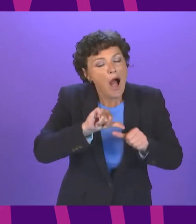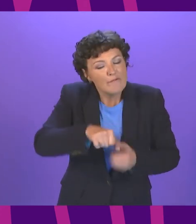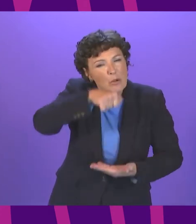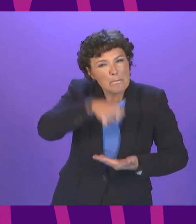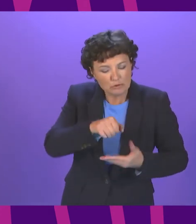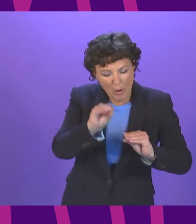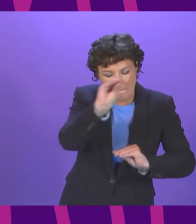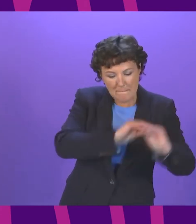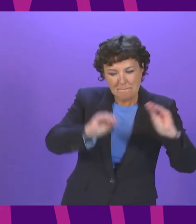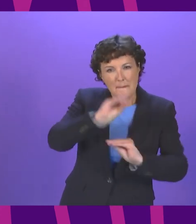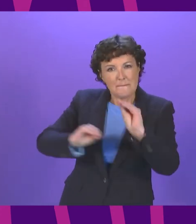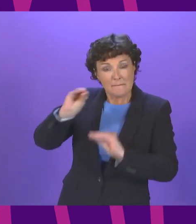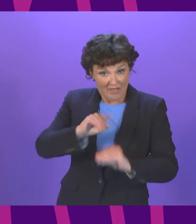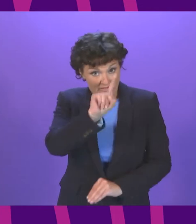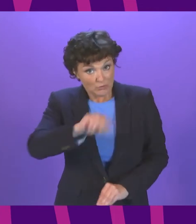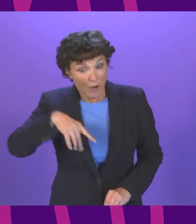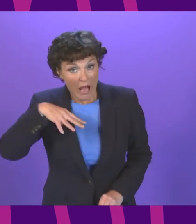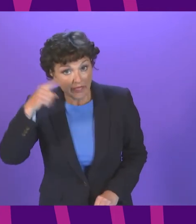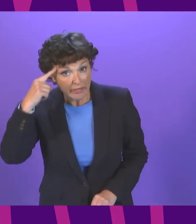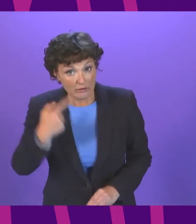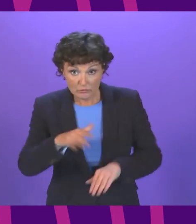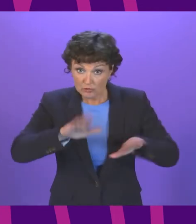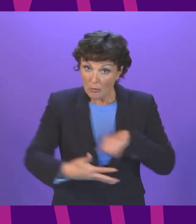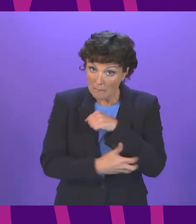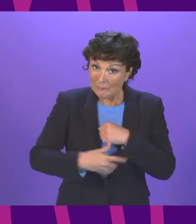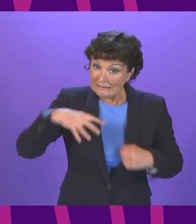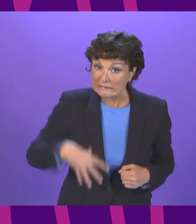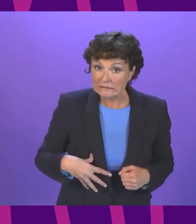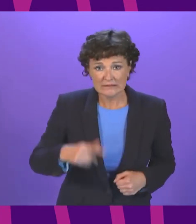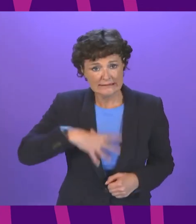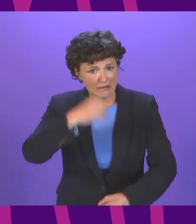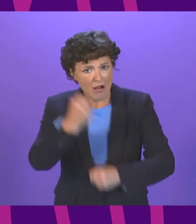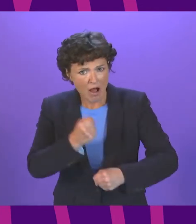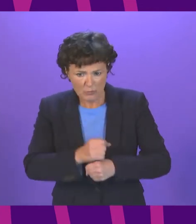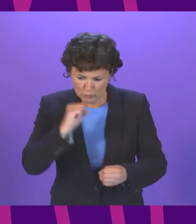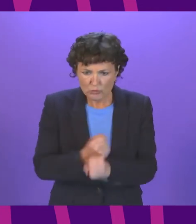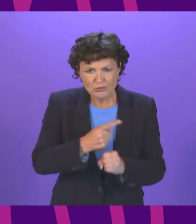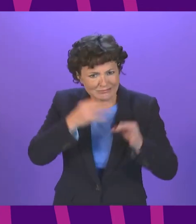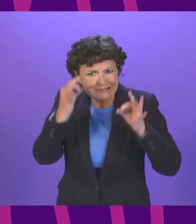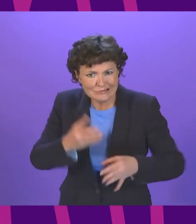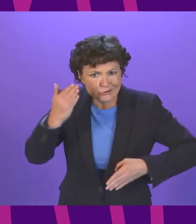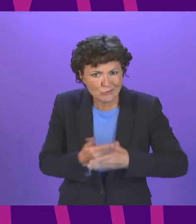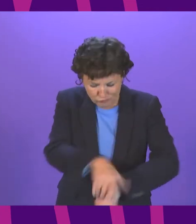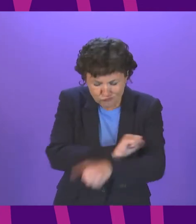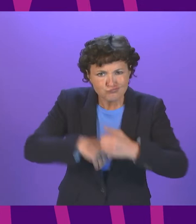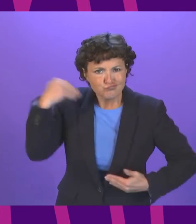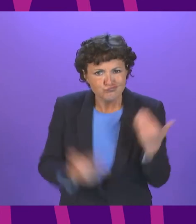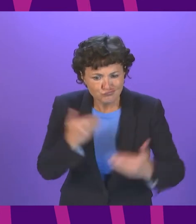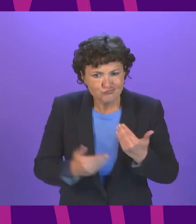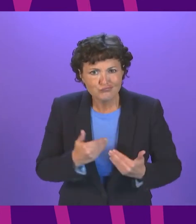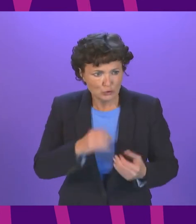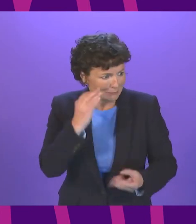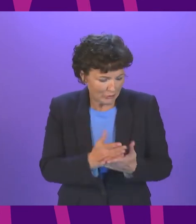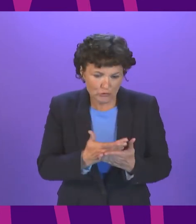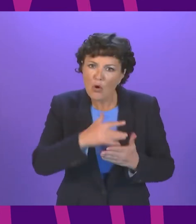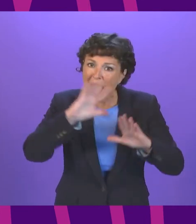That's what I think children in poverty need. A government that is going to do the serious work to deliver as quickly as possible the commitments that we all want to